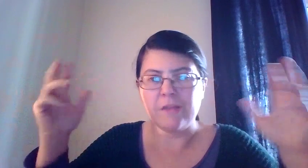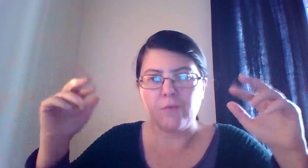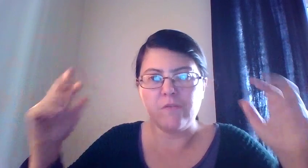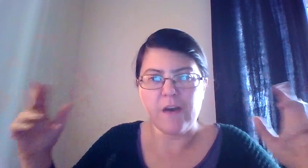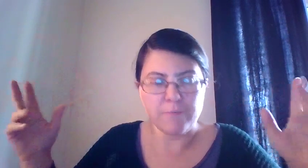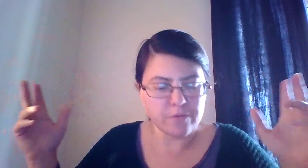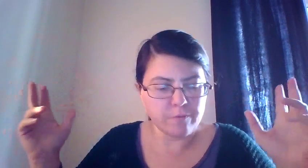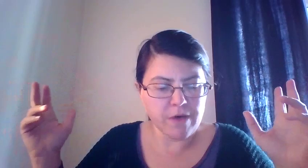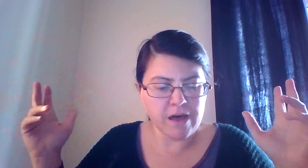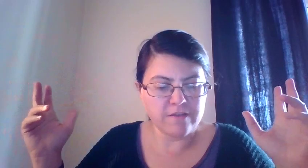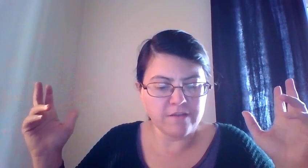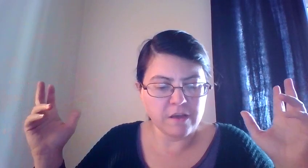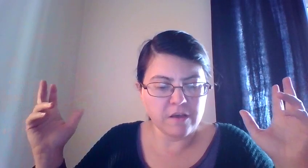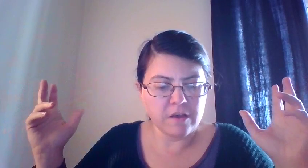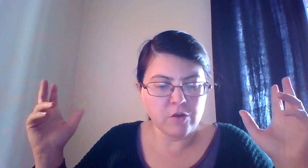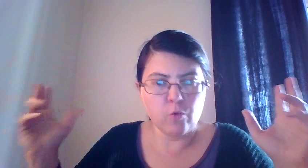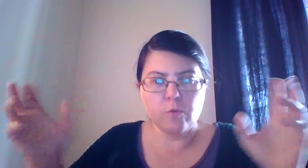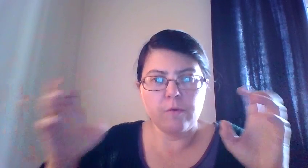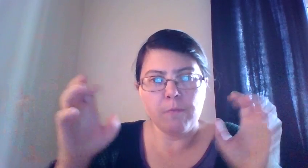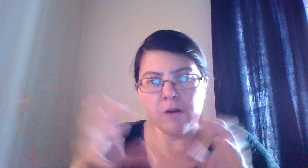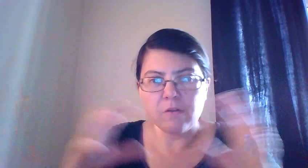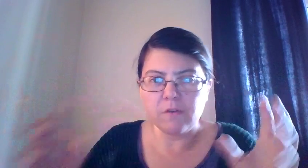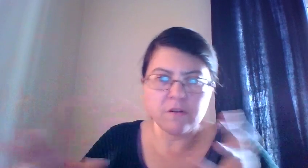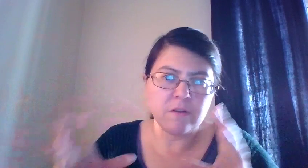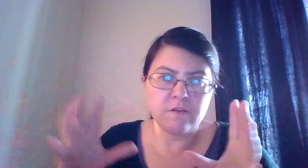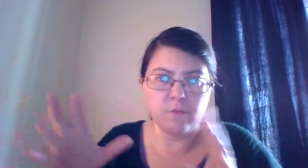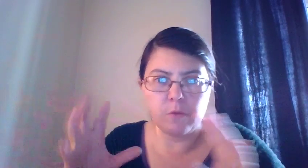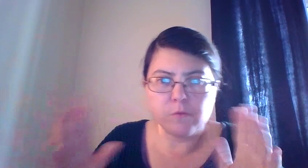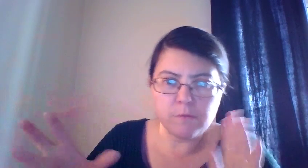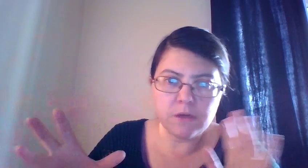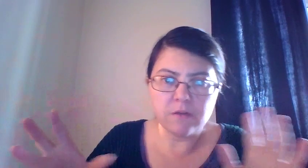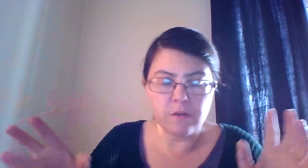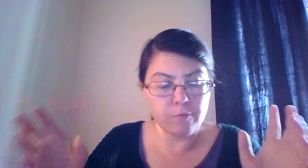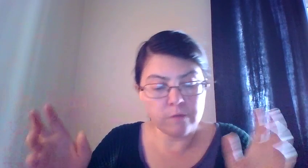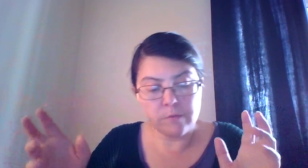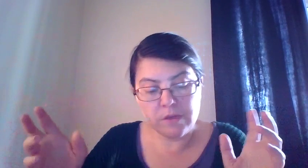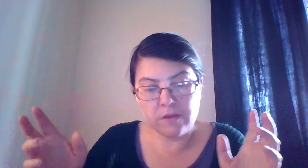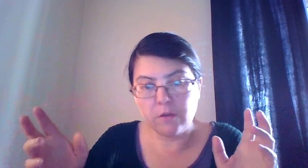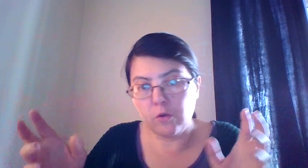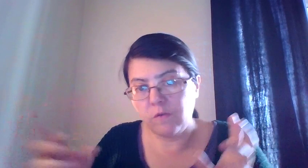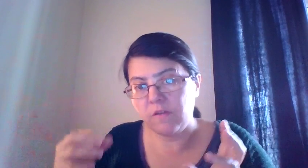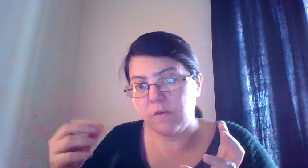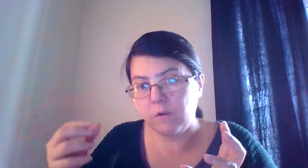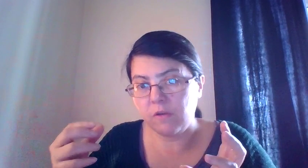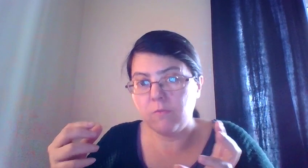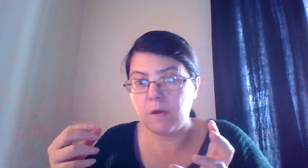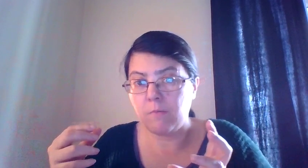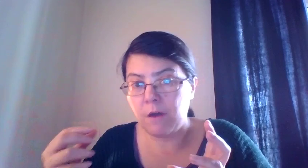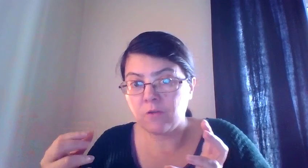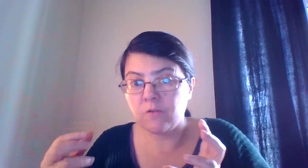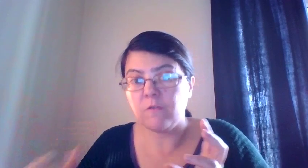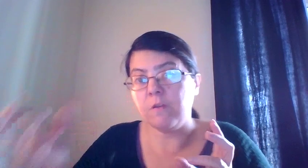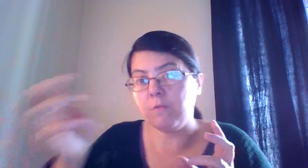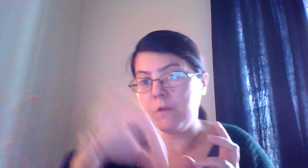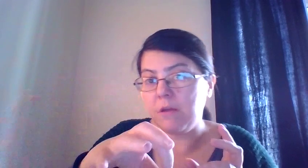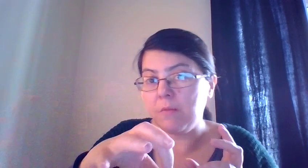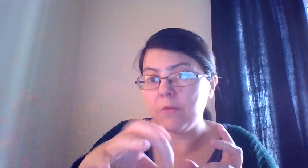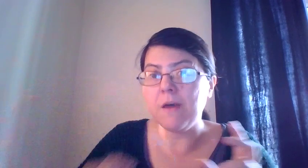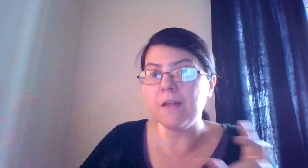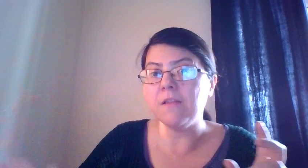revamped, but, you know, part of it needs to be rebuilt and probably new security measures need to be implemented